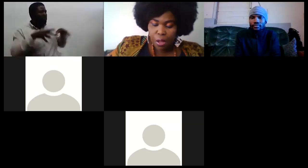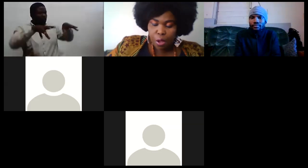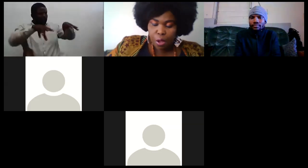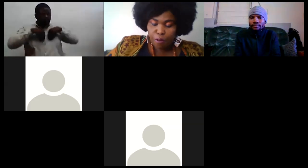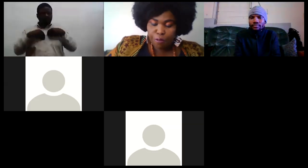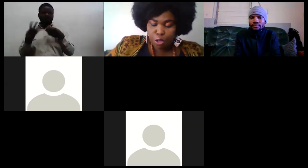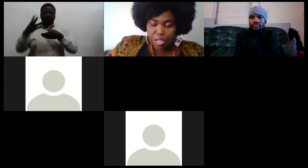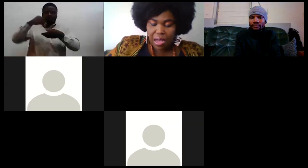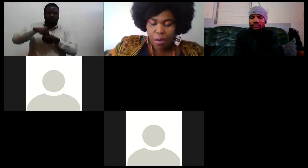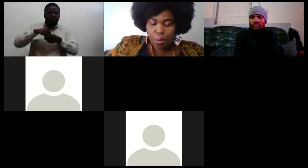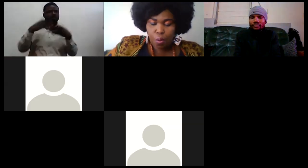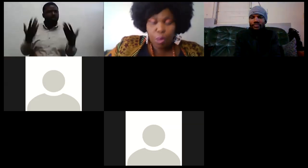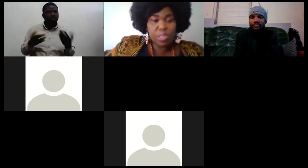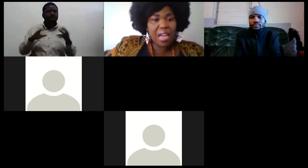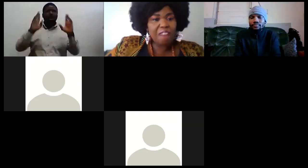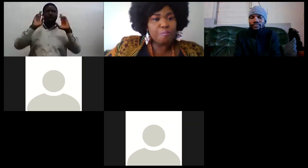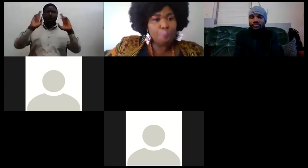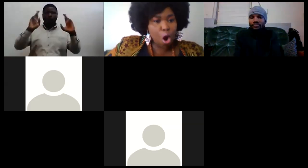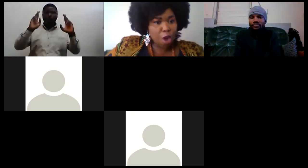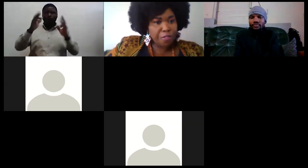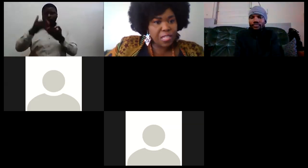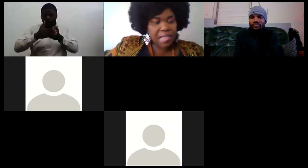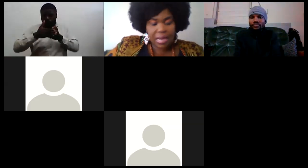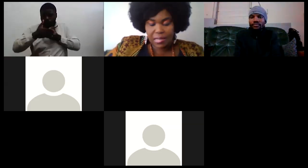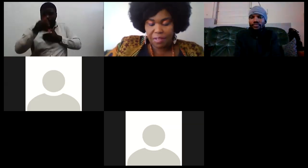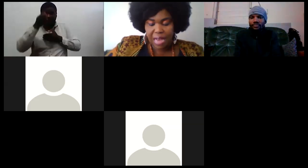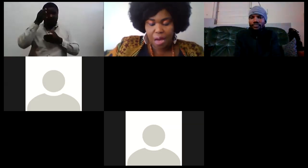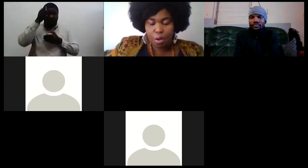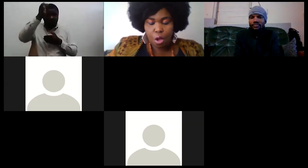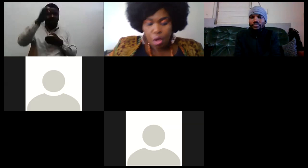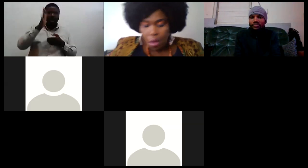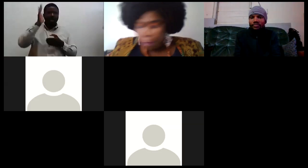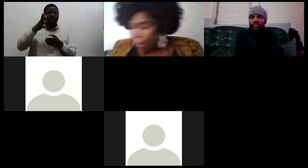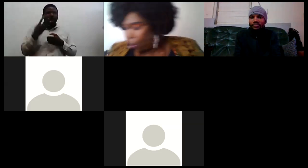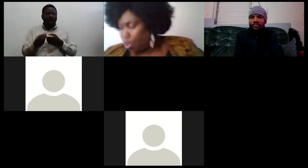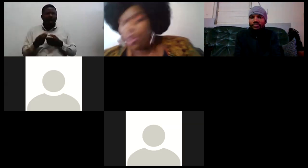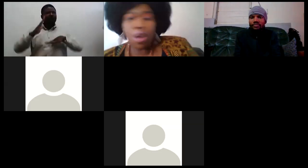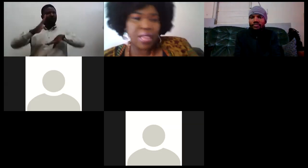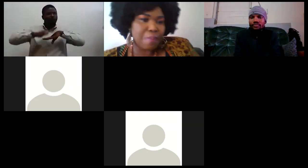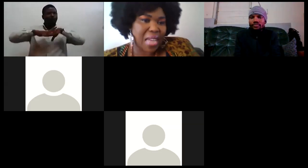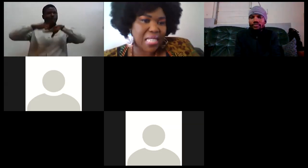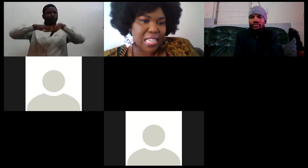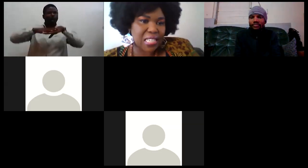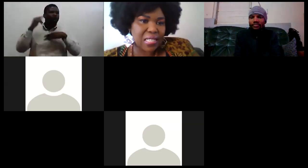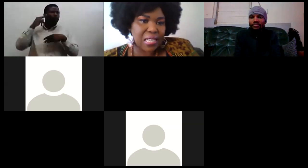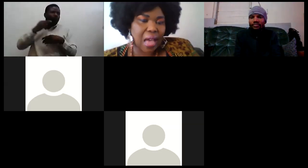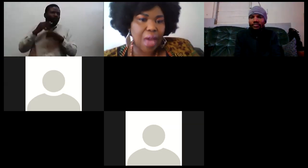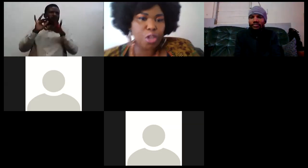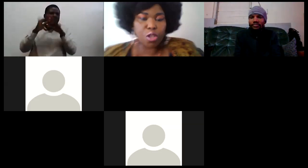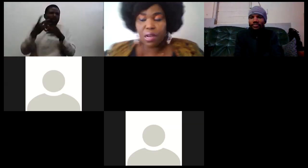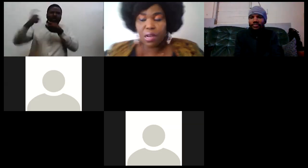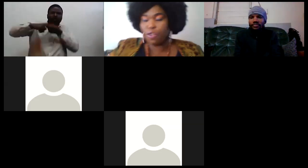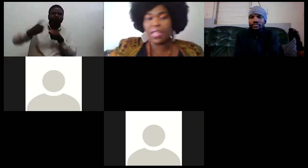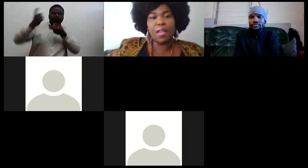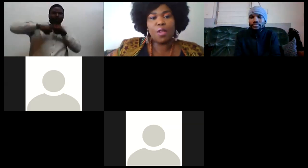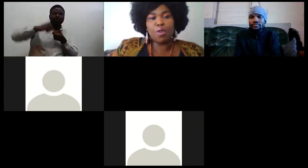for future we would have more of this and even now people will know that my sessions are